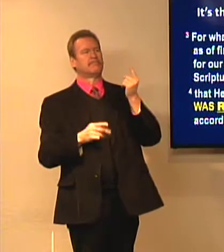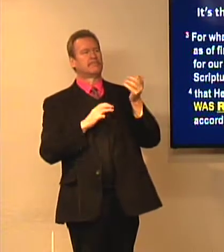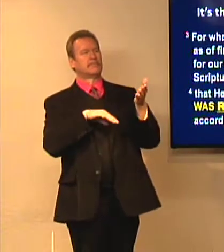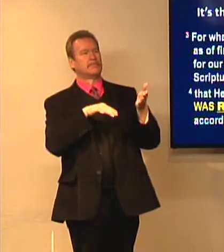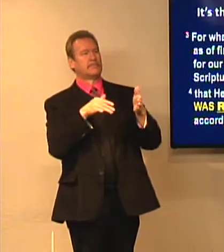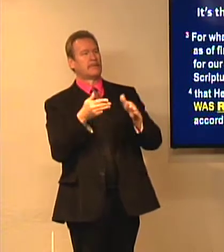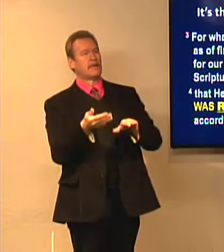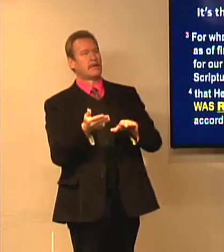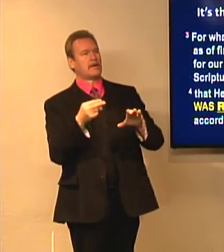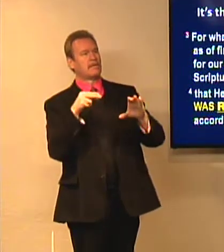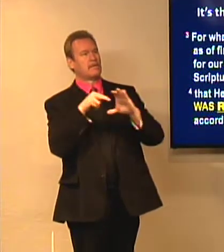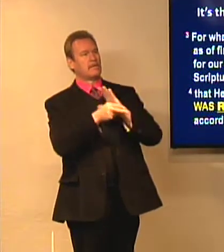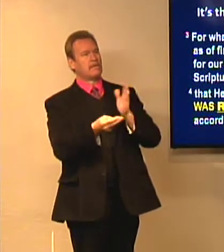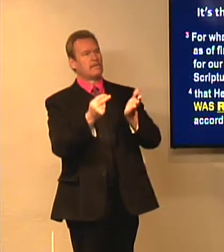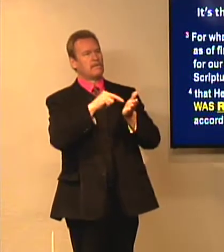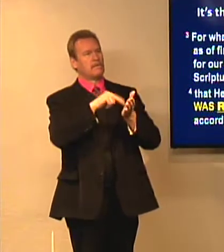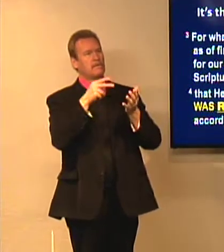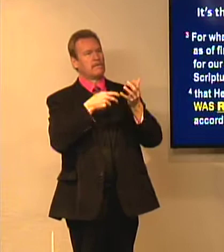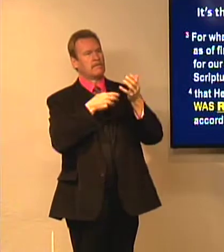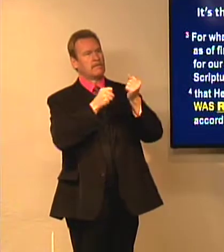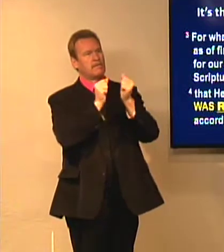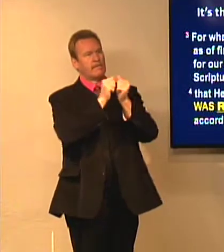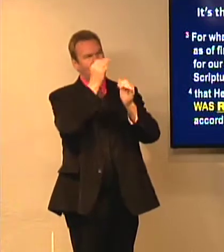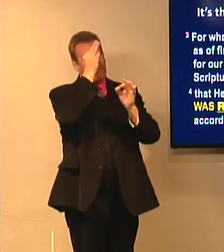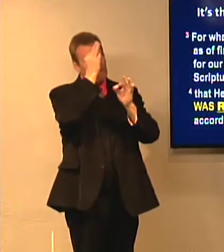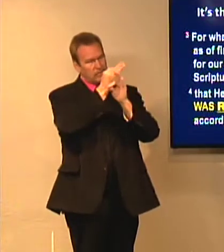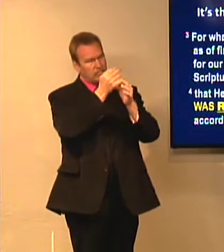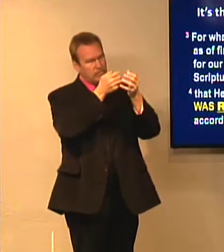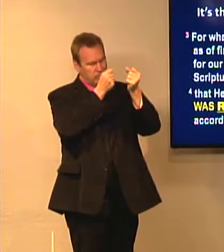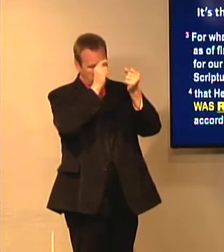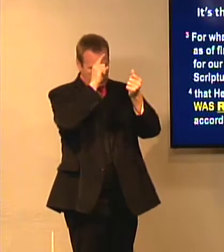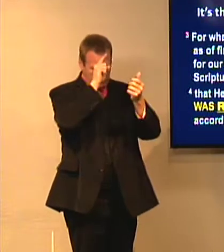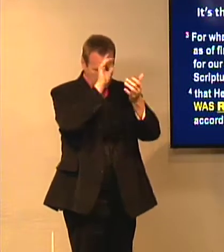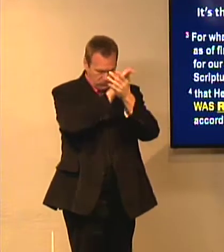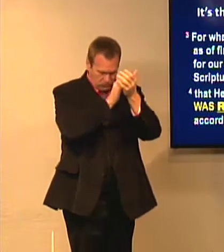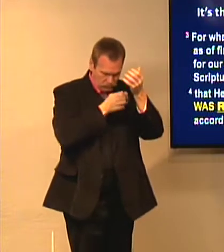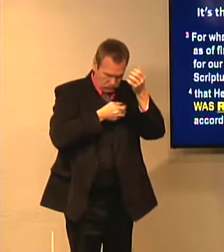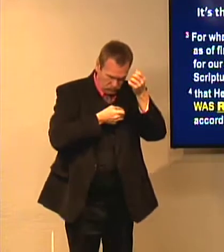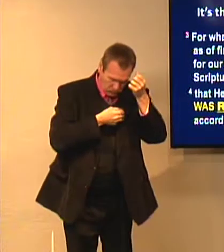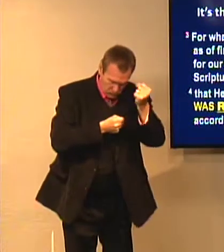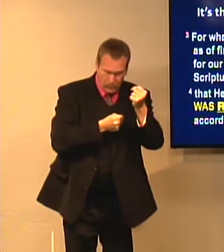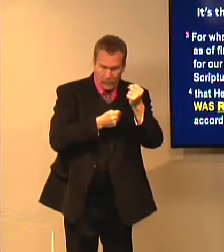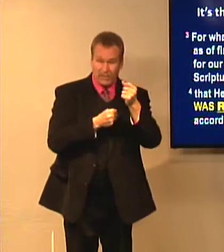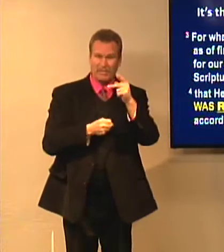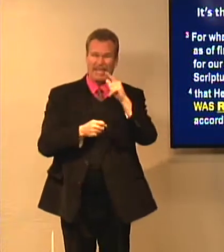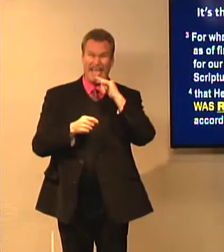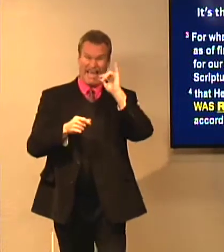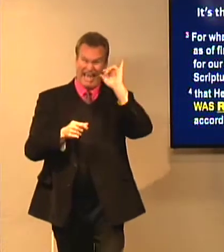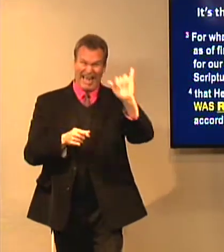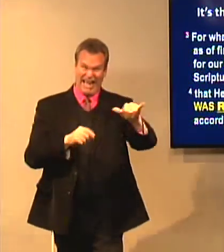has a very simple mind, they can realize, oh, Jesus, I can have faith in him. They can believe in Christ. They can be saved.